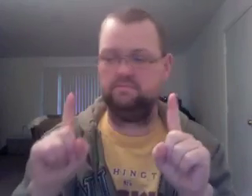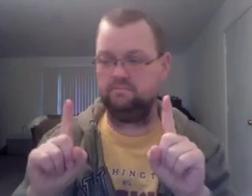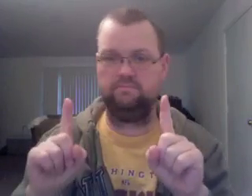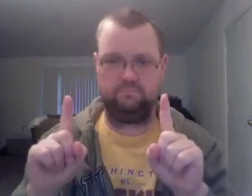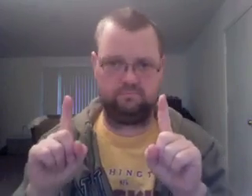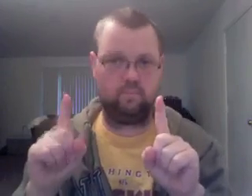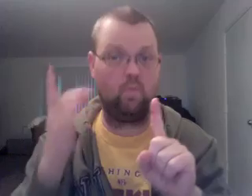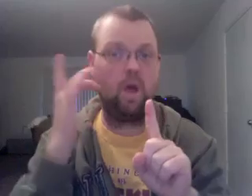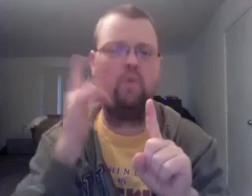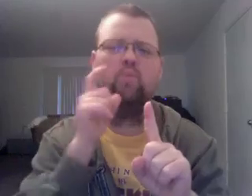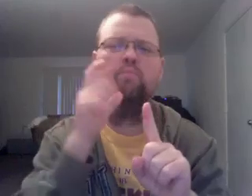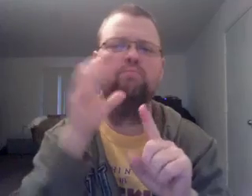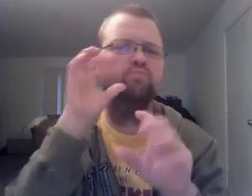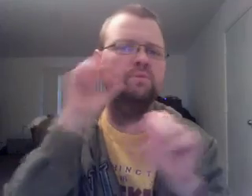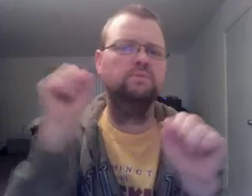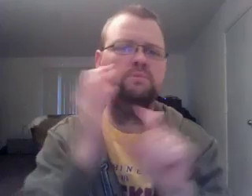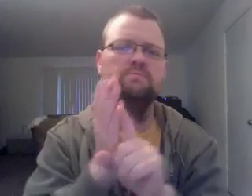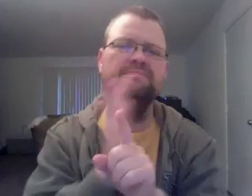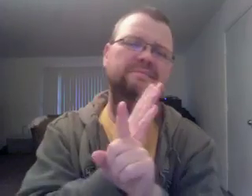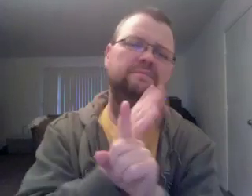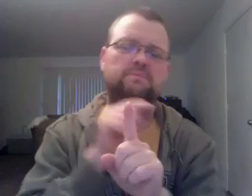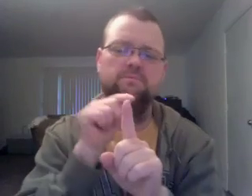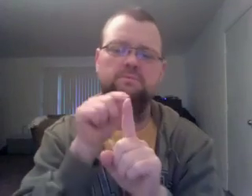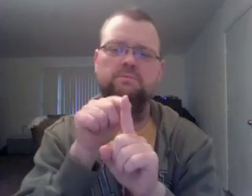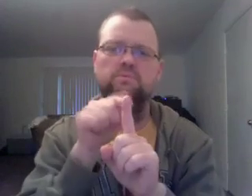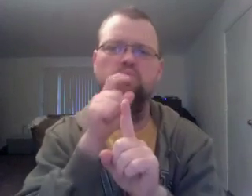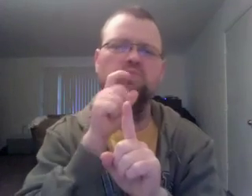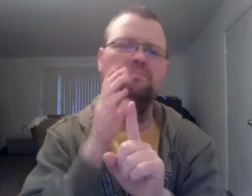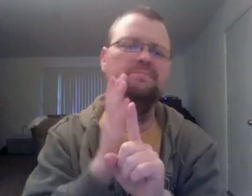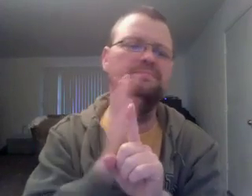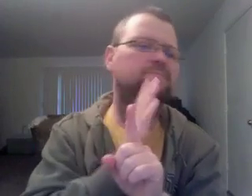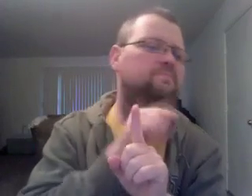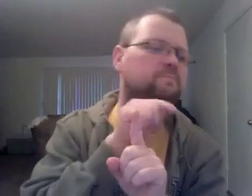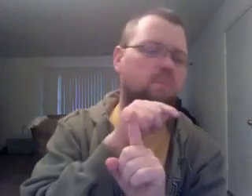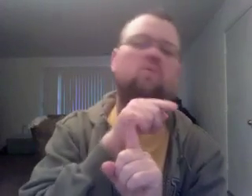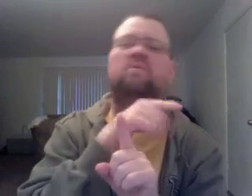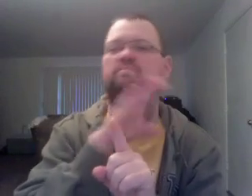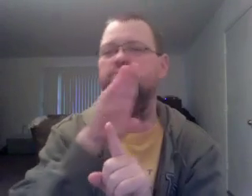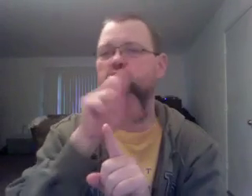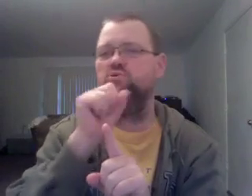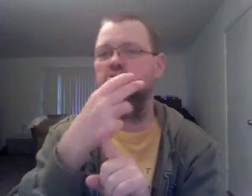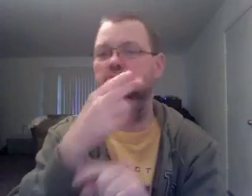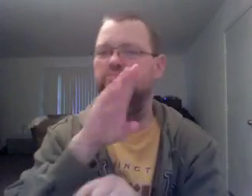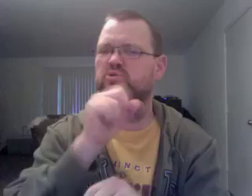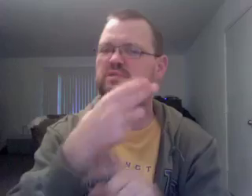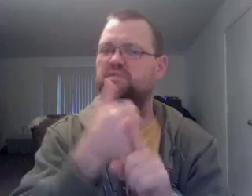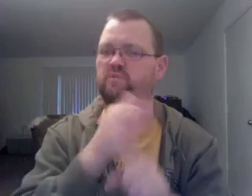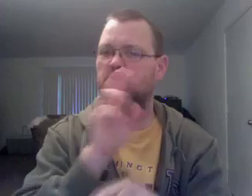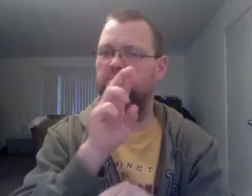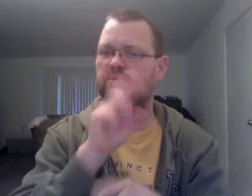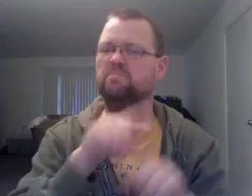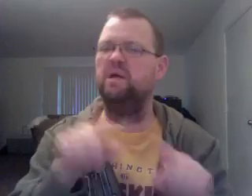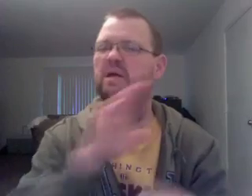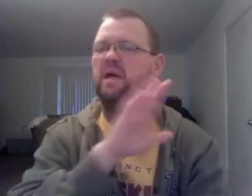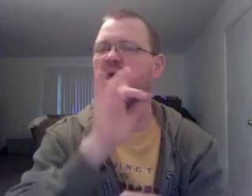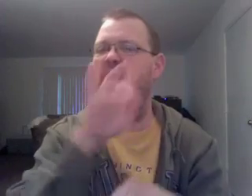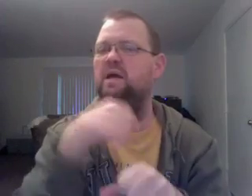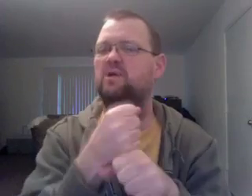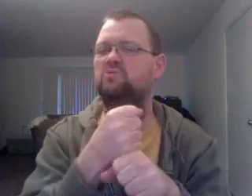bad, but the glare is unbearable. He says, I can't see a thing. The 22-year-old Joey Logano, running